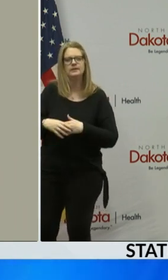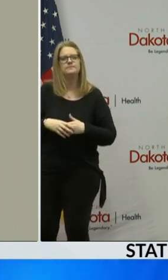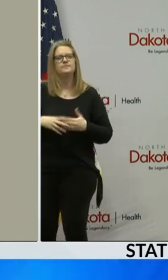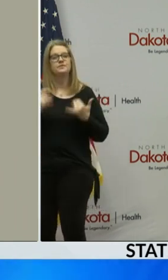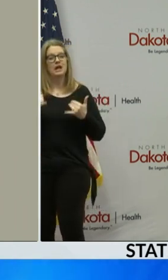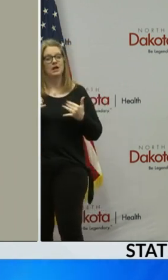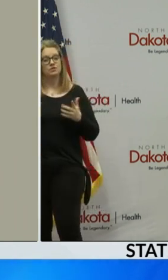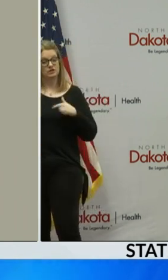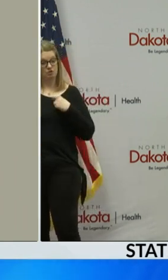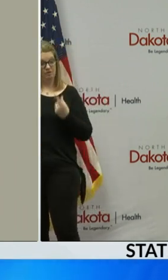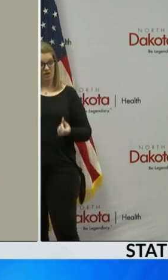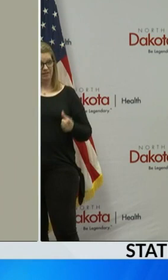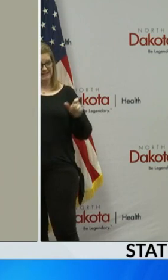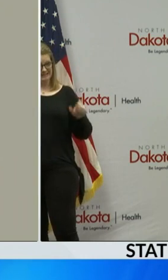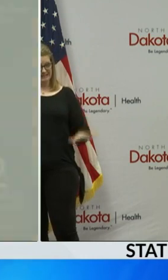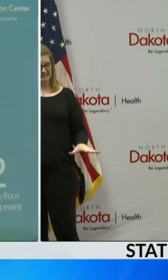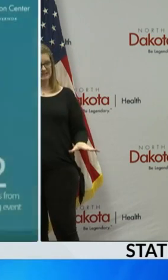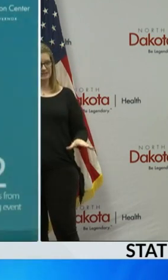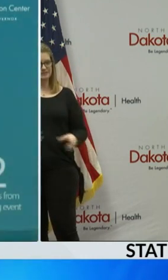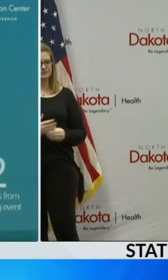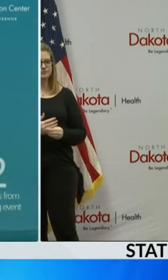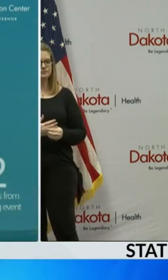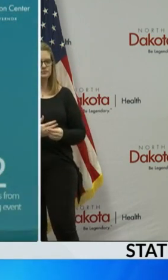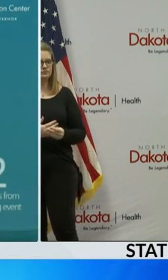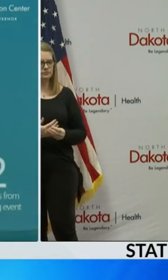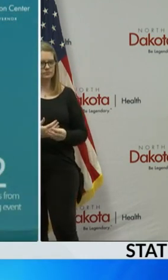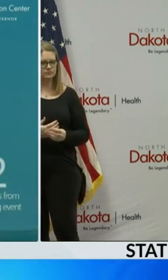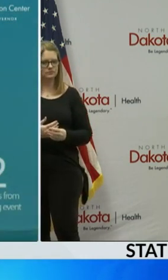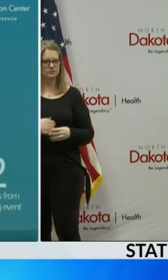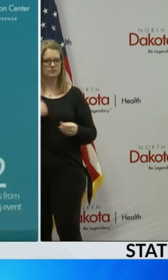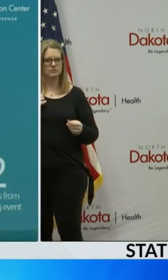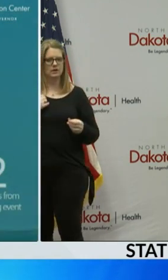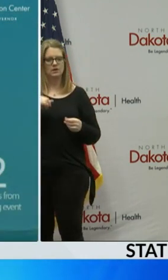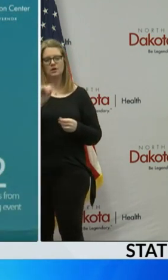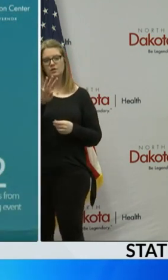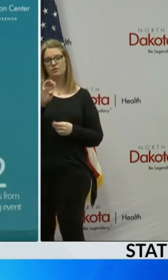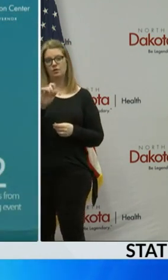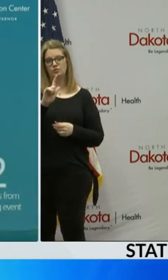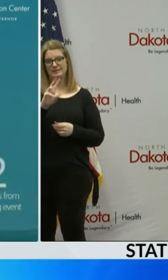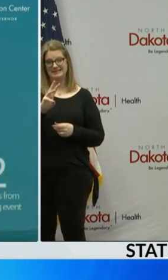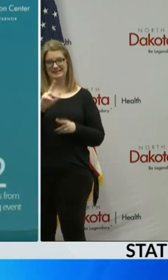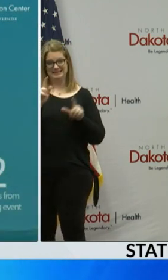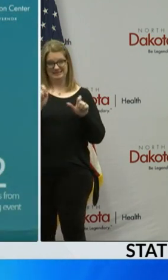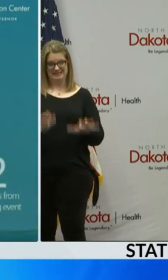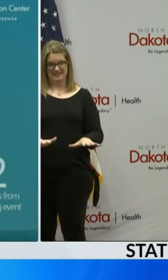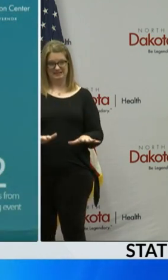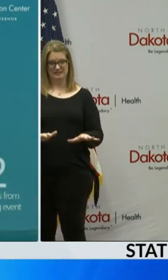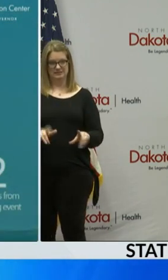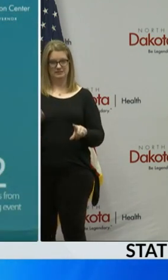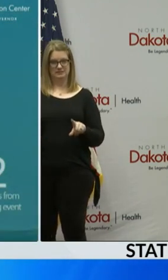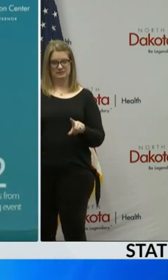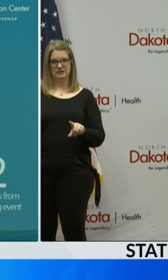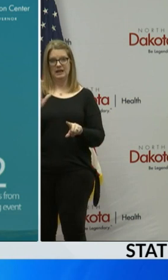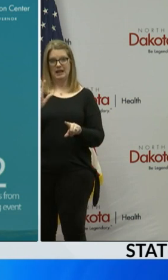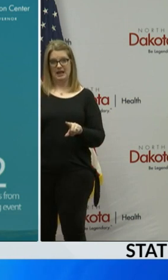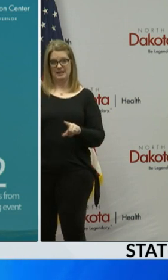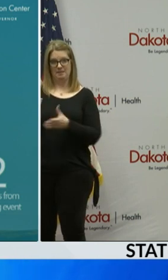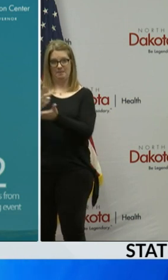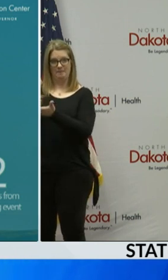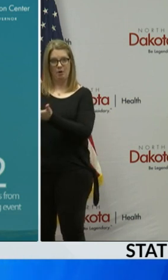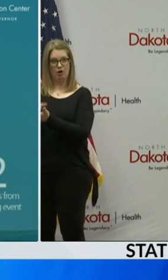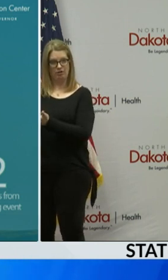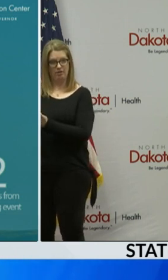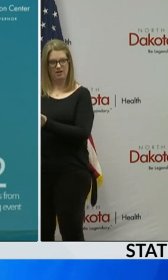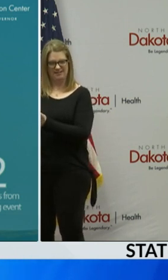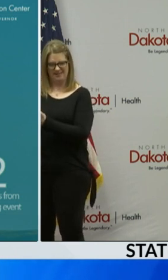been accomplished so far the other 426 tests that were taken in the LM parking lot